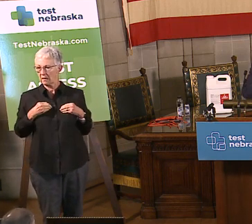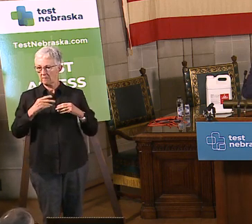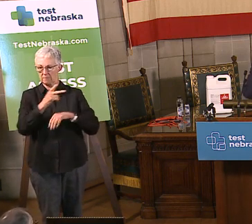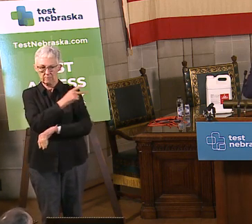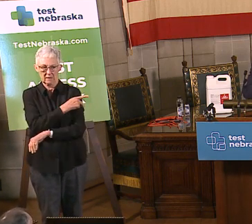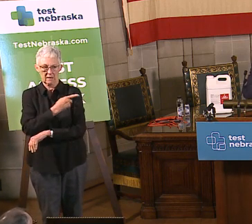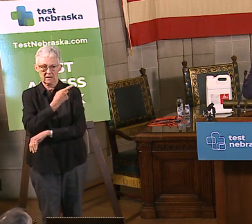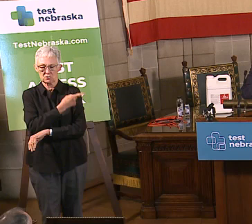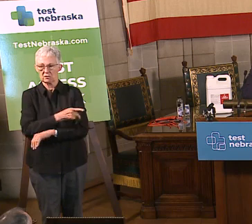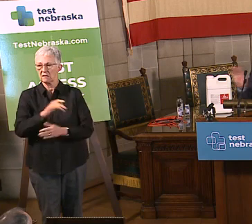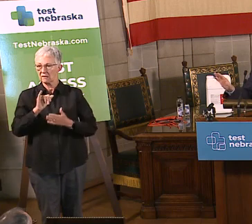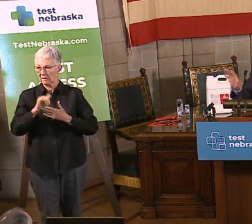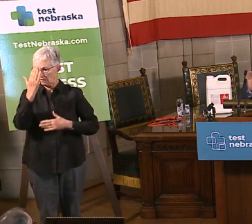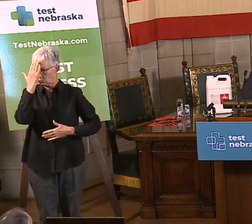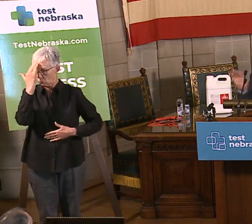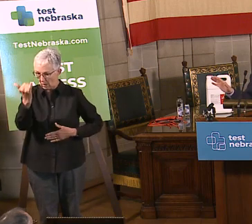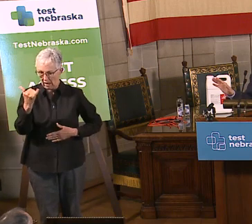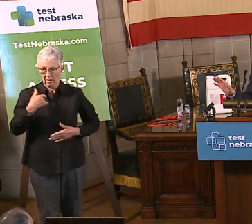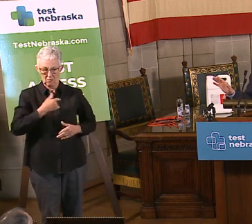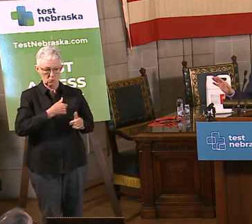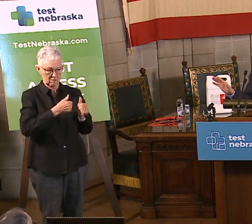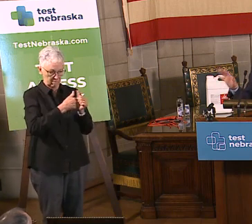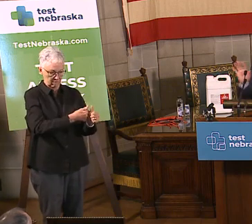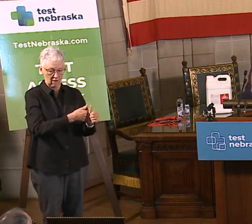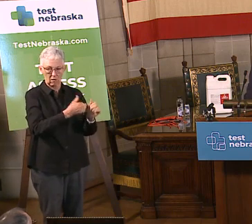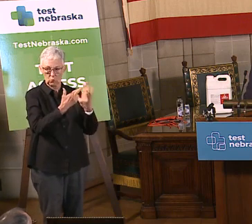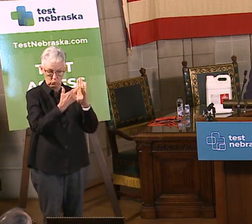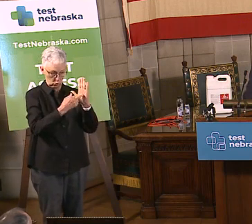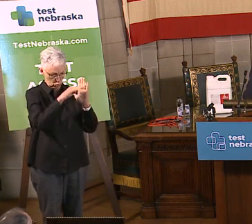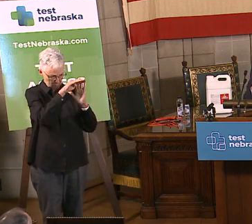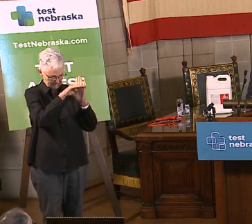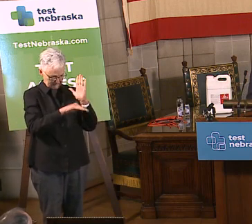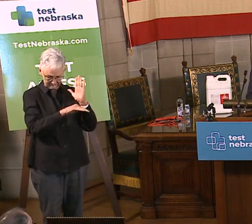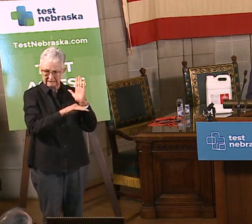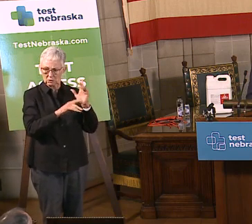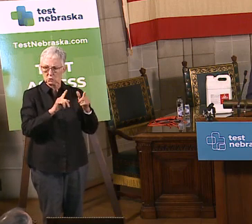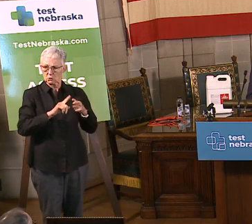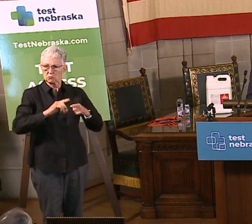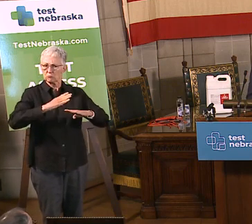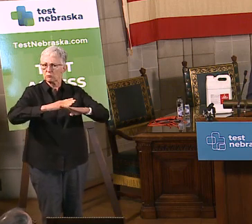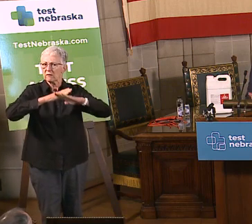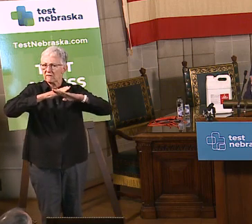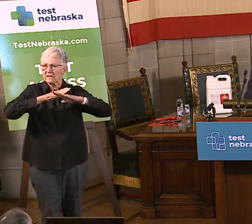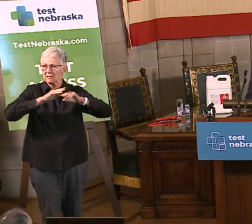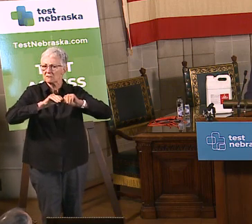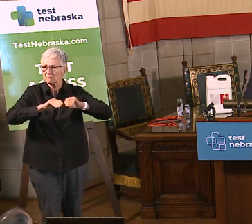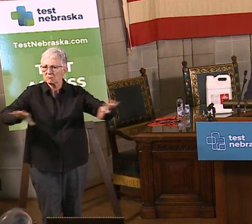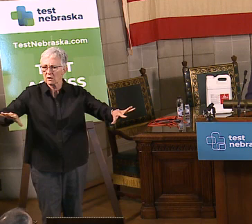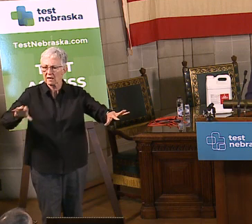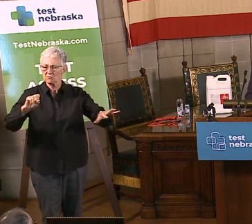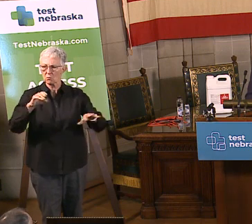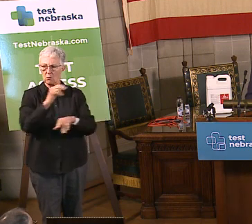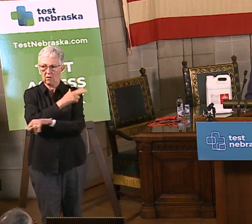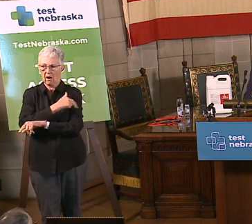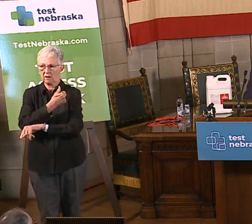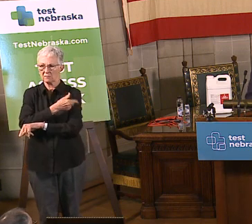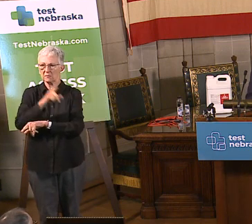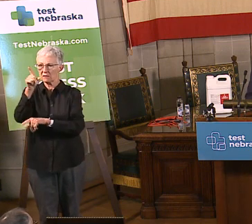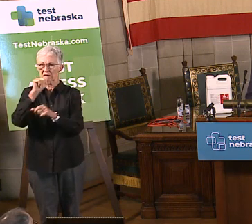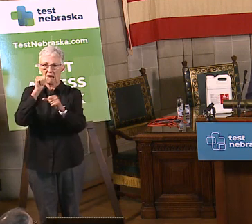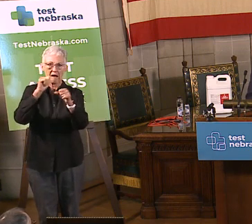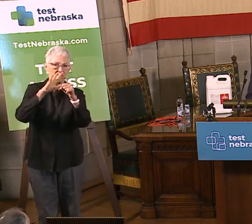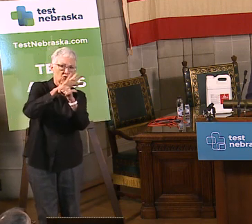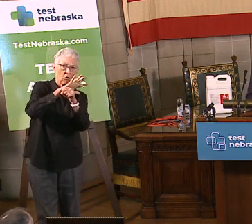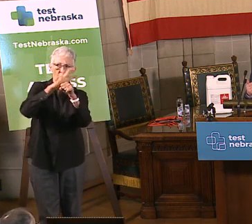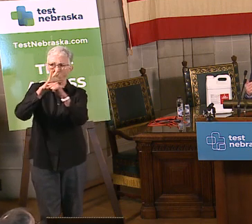that peak, you spread it out, slow it down to make sure that you don't overwhelm the healthcare system. That's what this has all been about, all